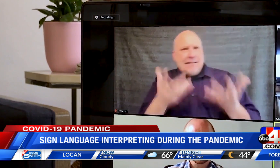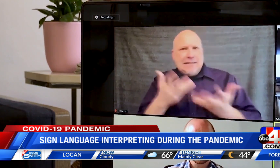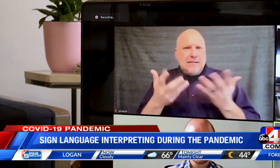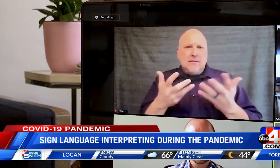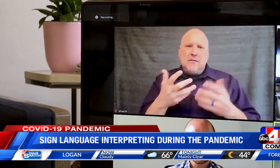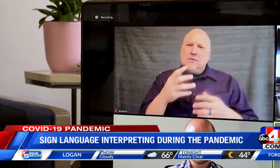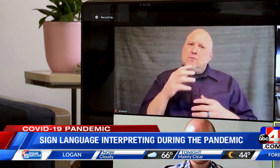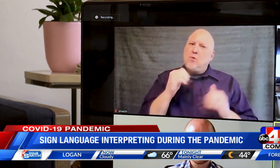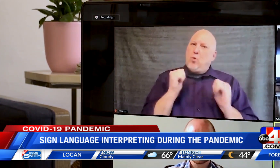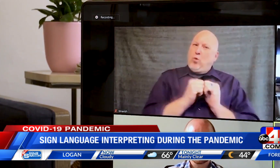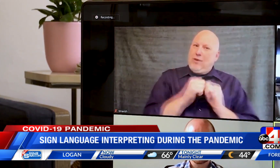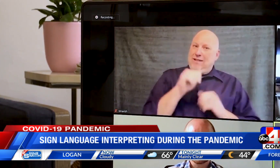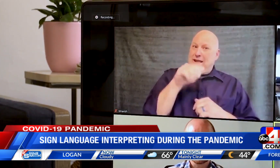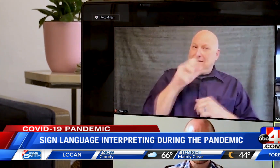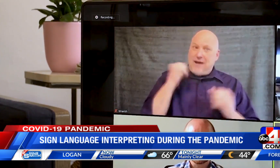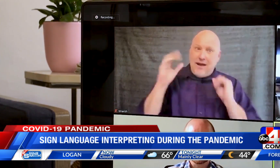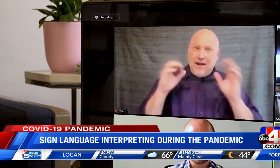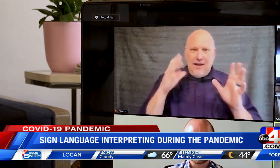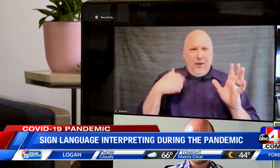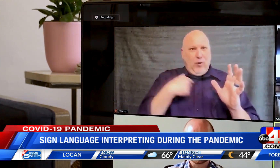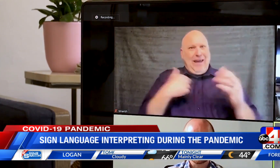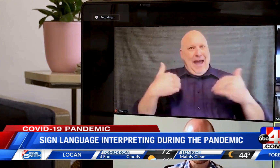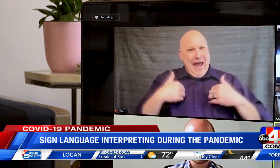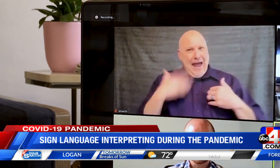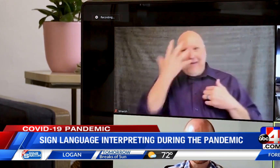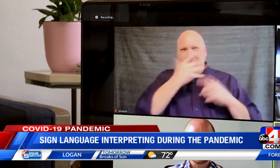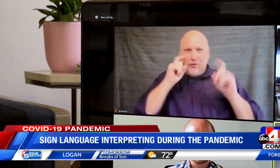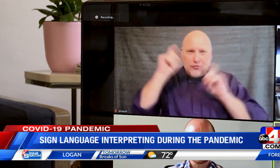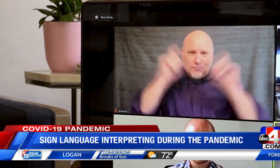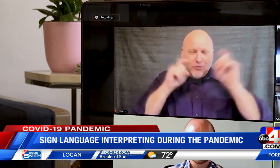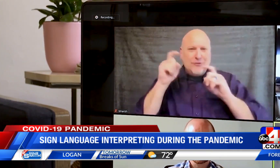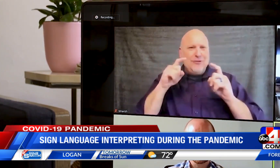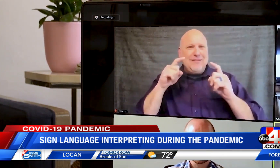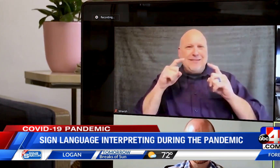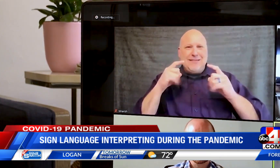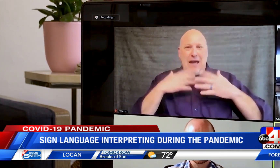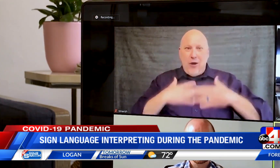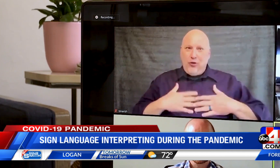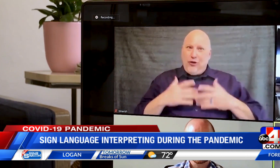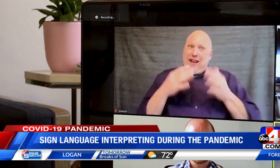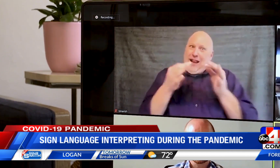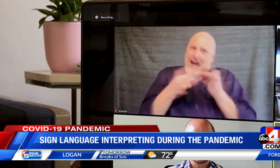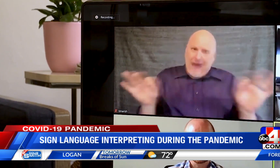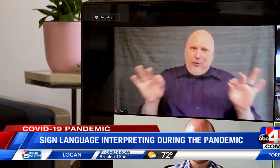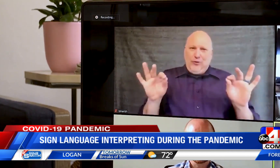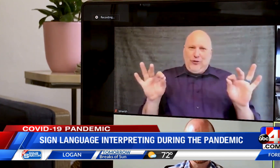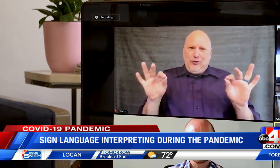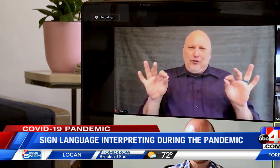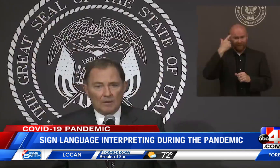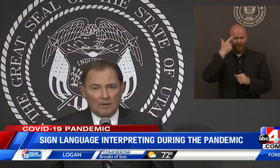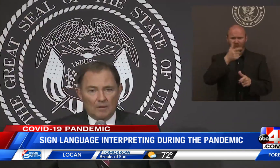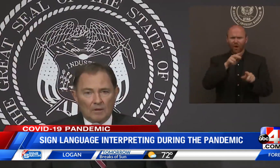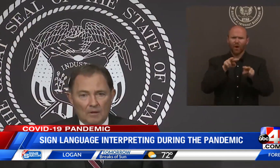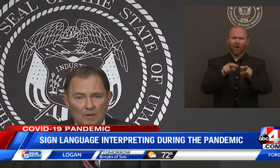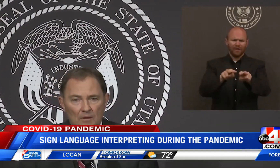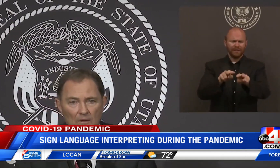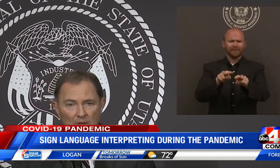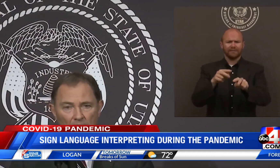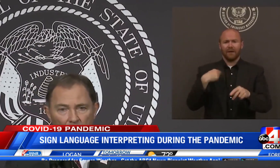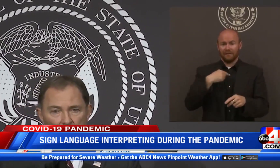important or urgent, we want to make sure that that's clear, and it's provided in their native language. In the past, ASL interpreters